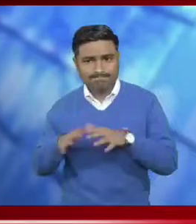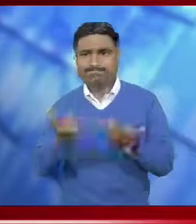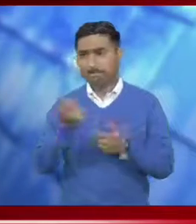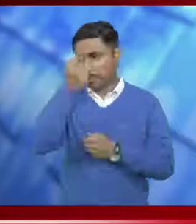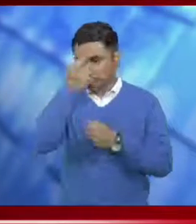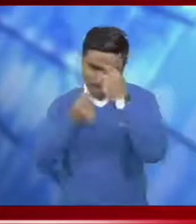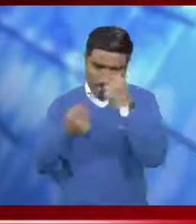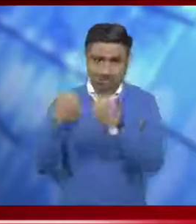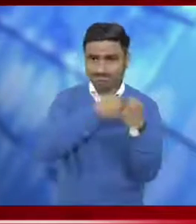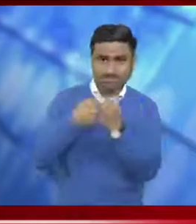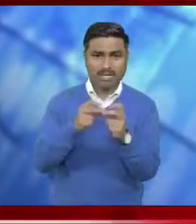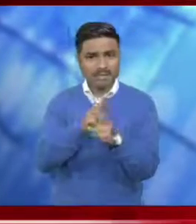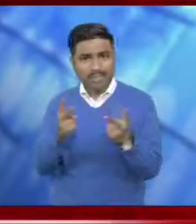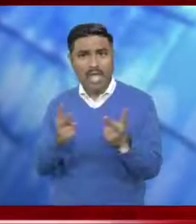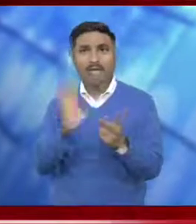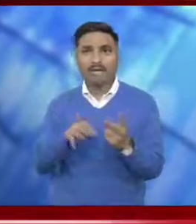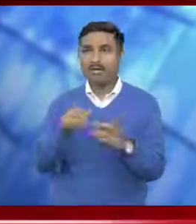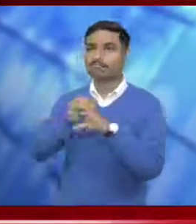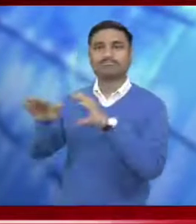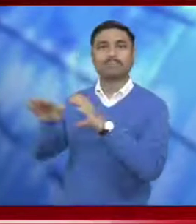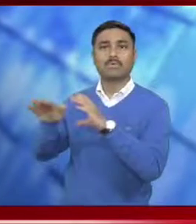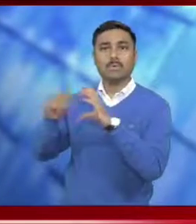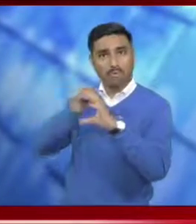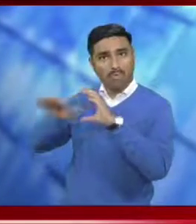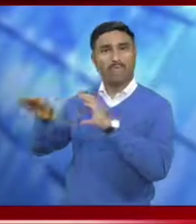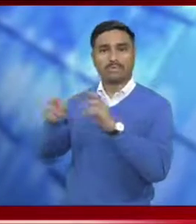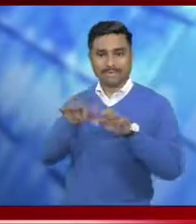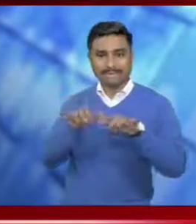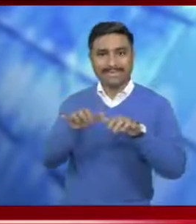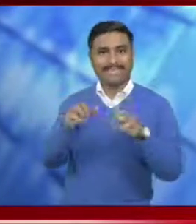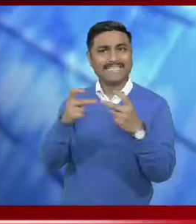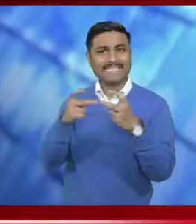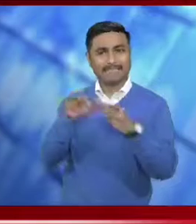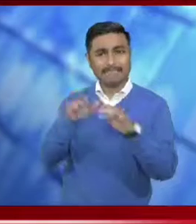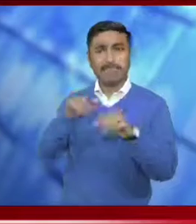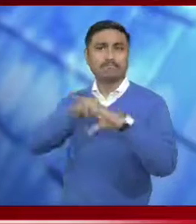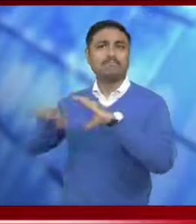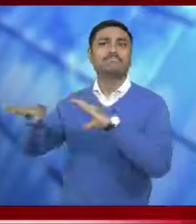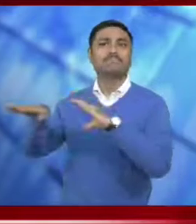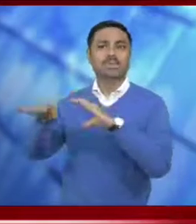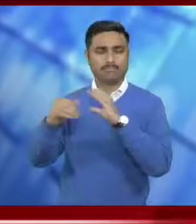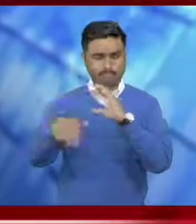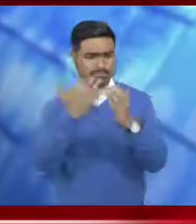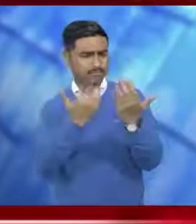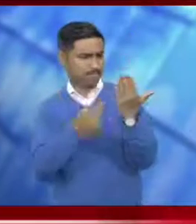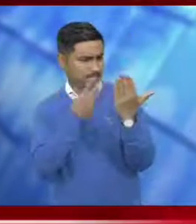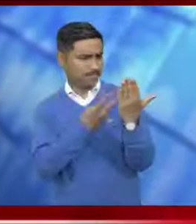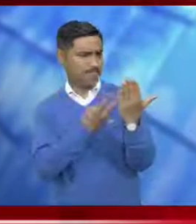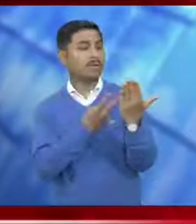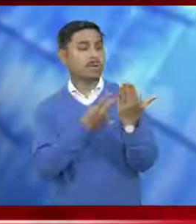shall be redressed within a specific period after verifying the matter from concerned section or department.